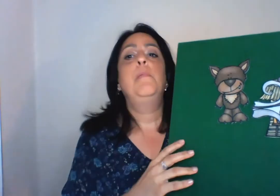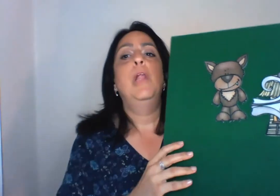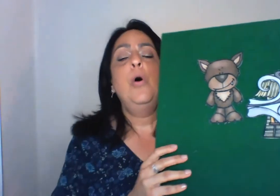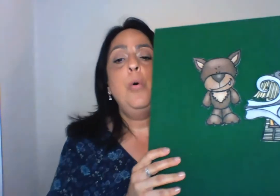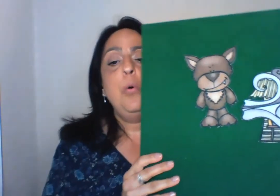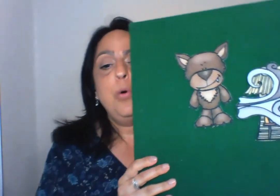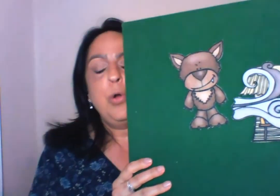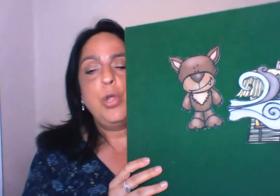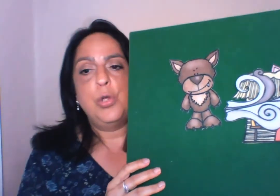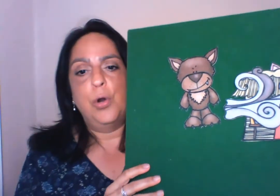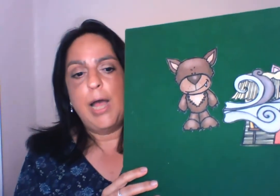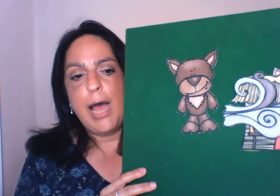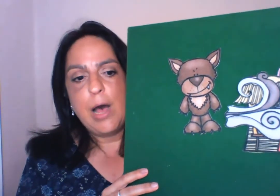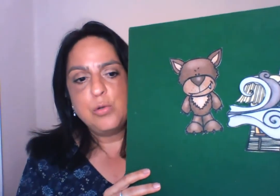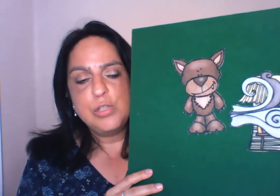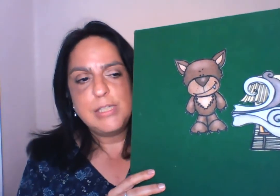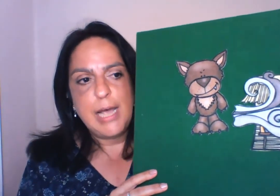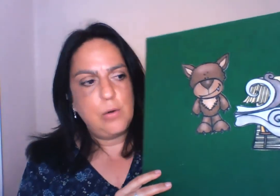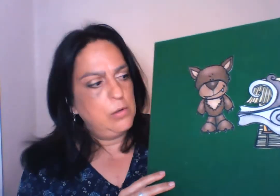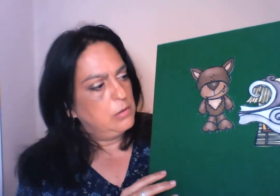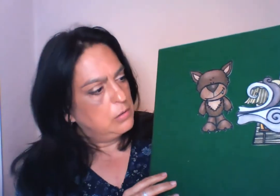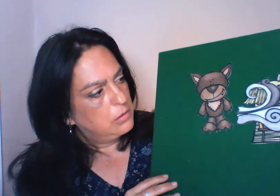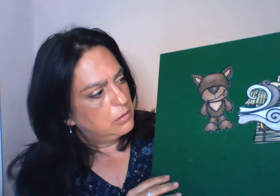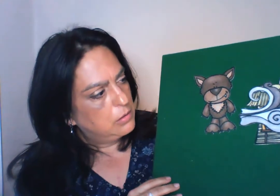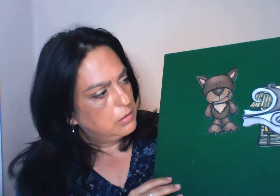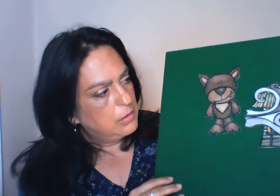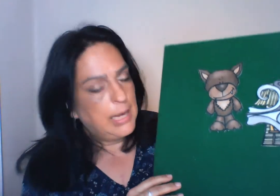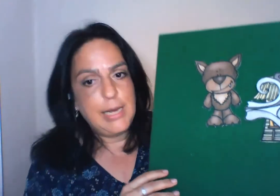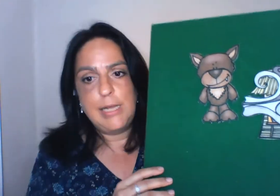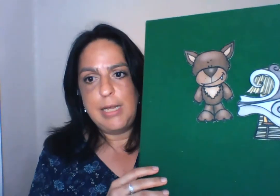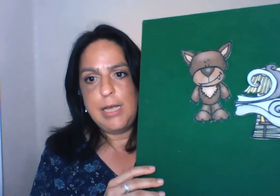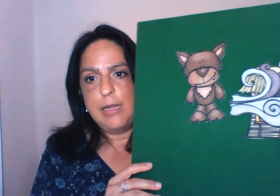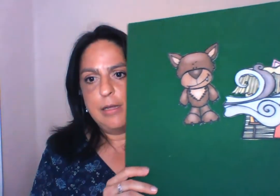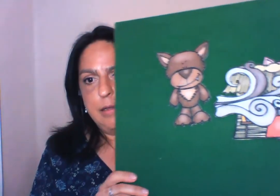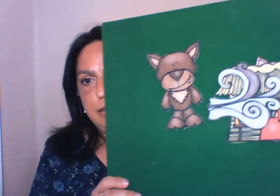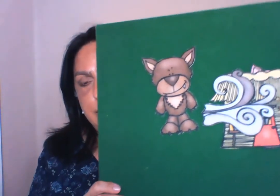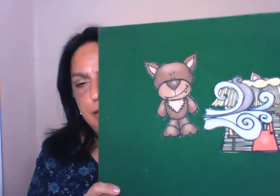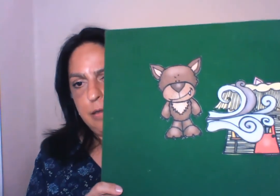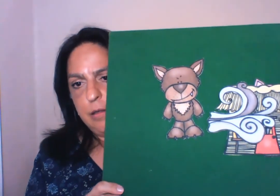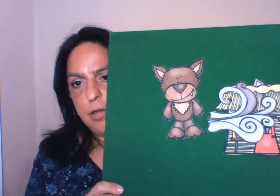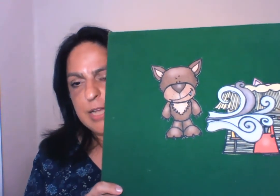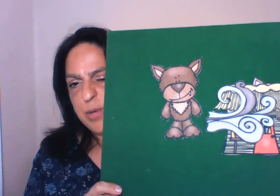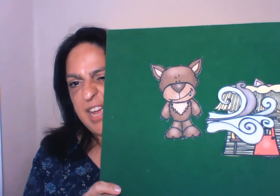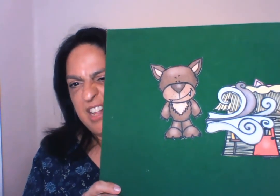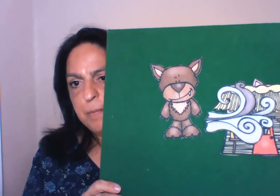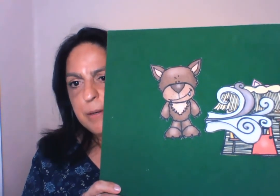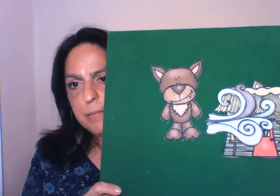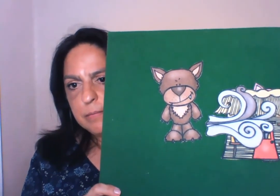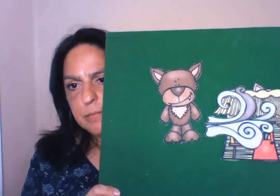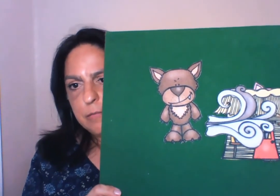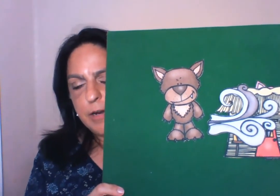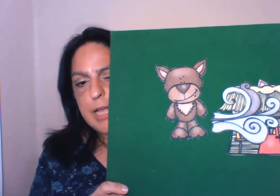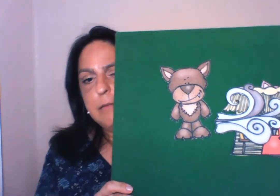blow your house down. And he did. You guys want to help him? Ready?